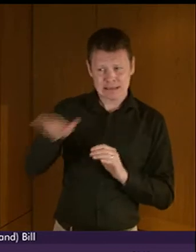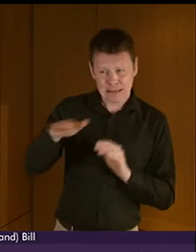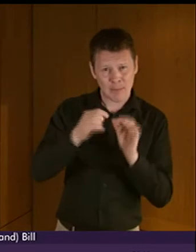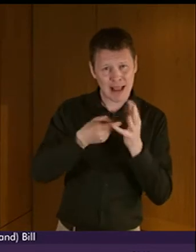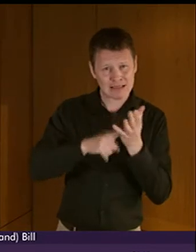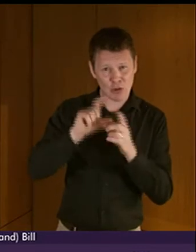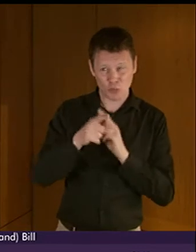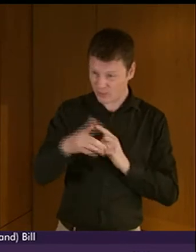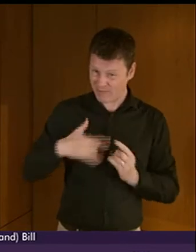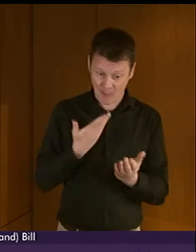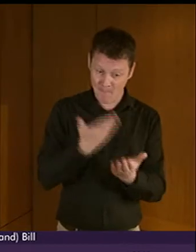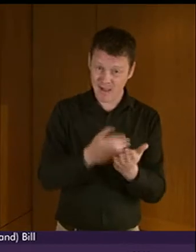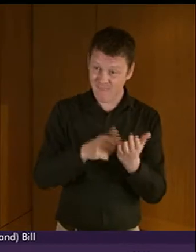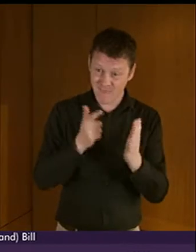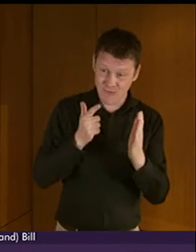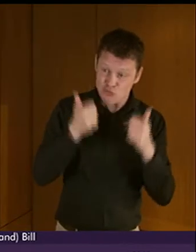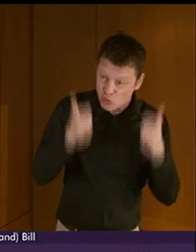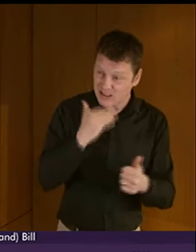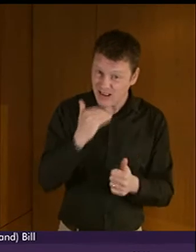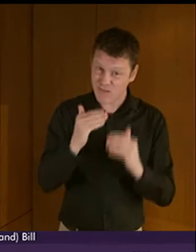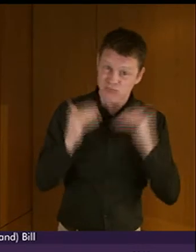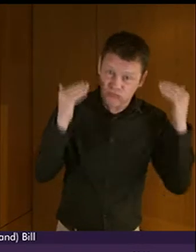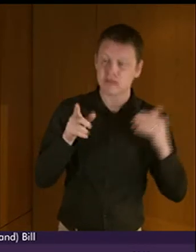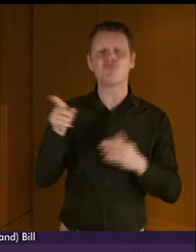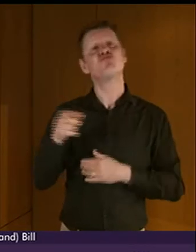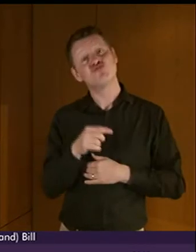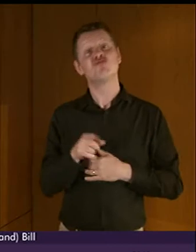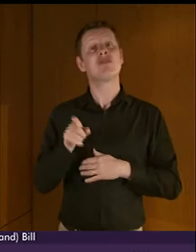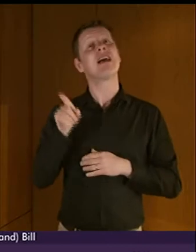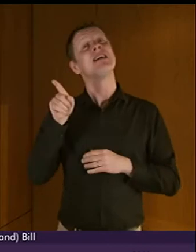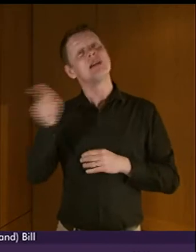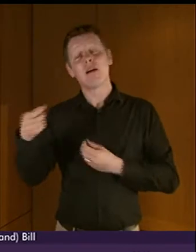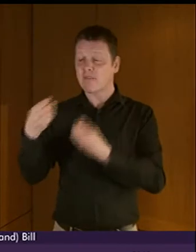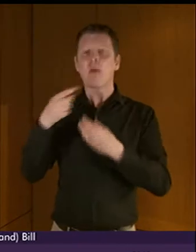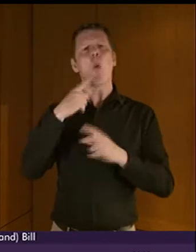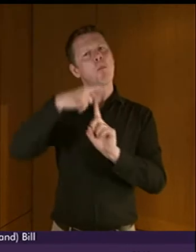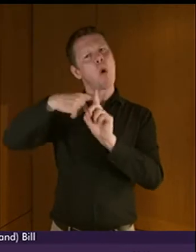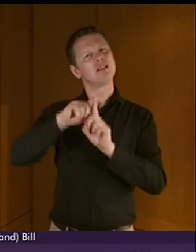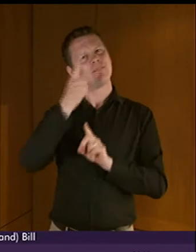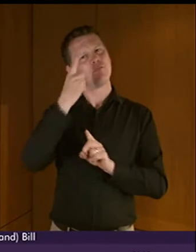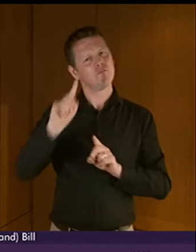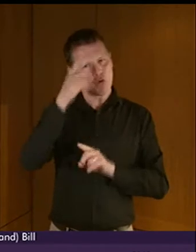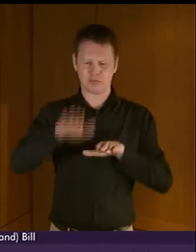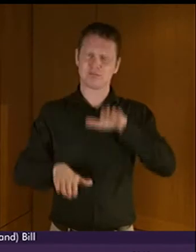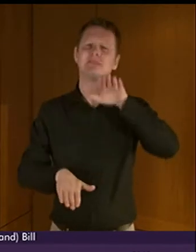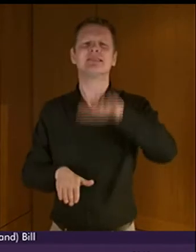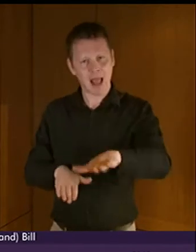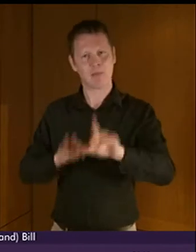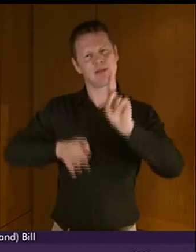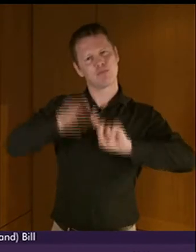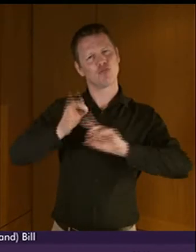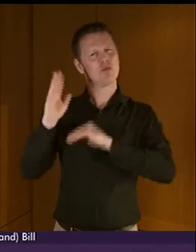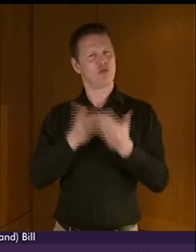went far enough. The clear message that came back was that the bill was a positive first step to improving services for BSL users.